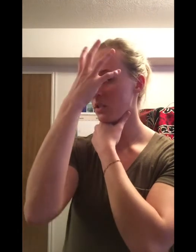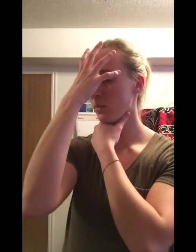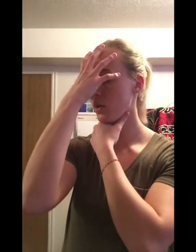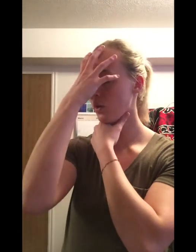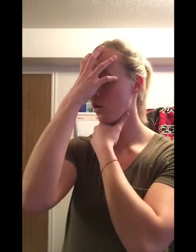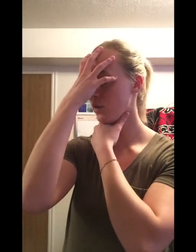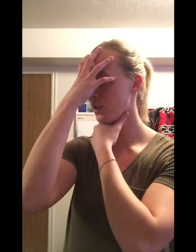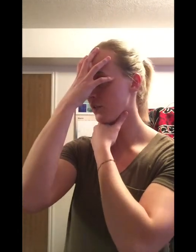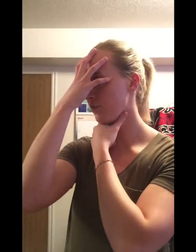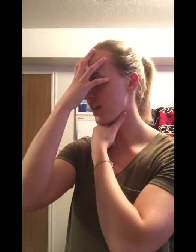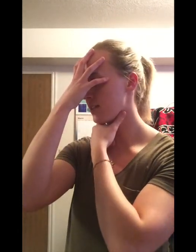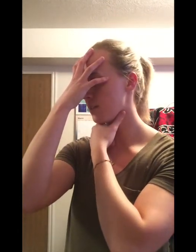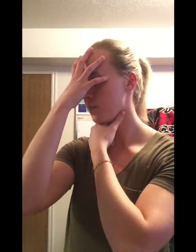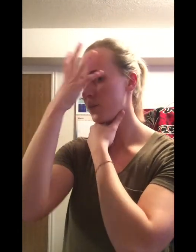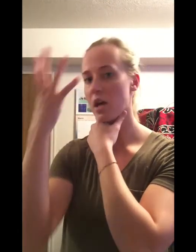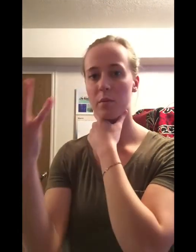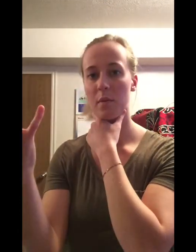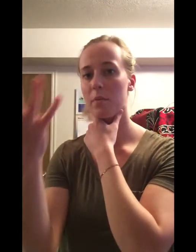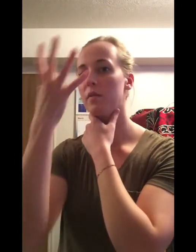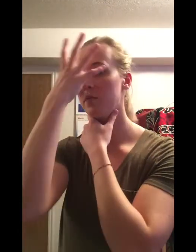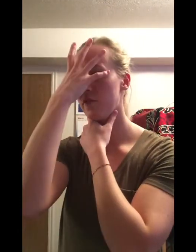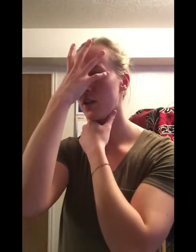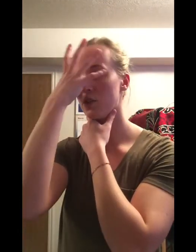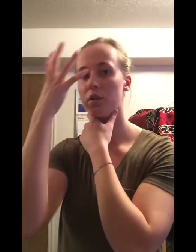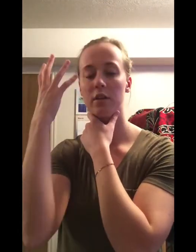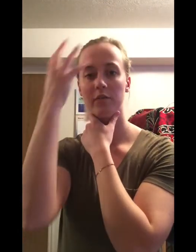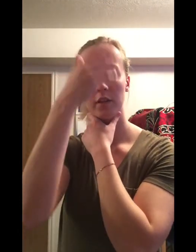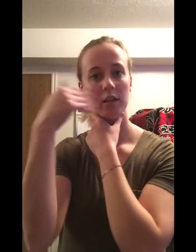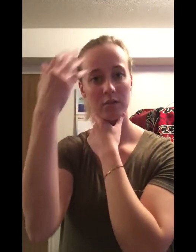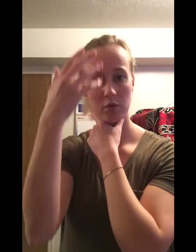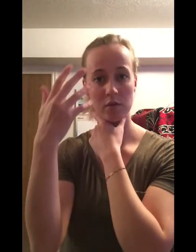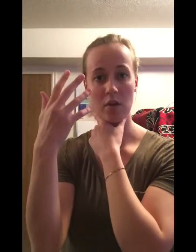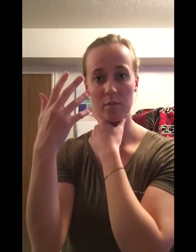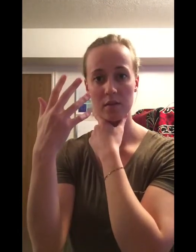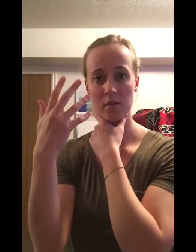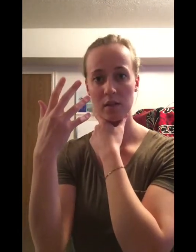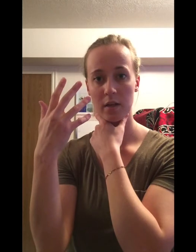going to put it over your face. To help remember, facial nerve controls all the muscles there.